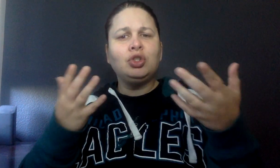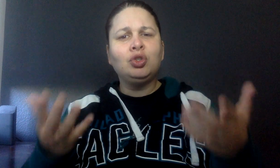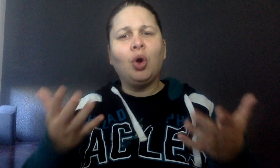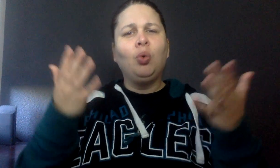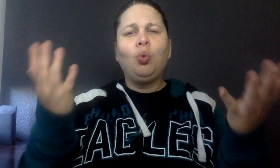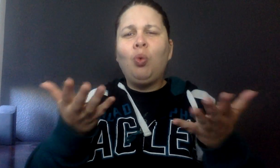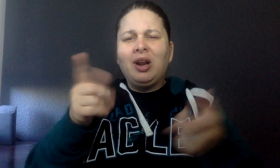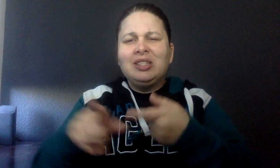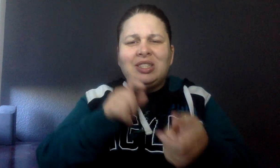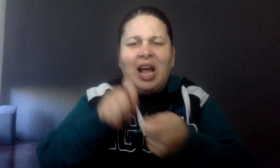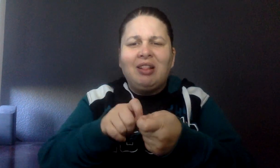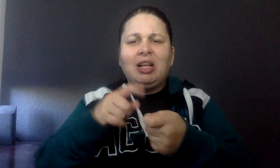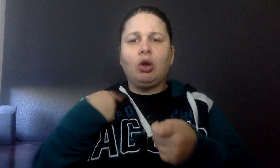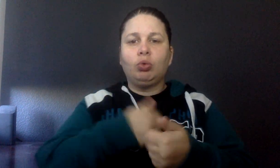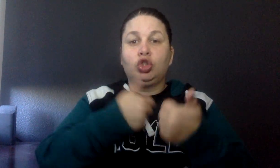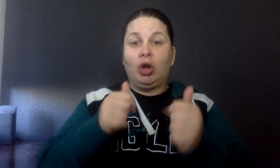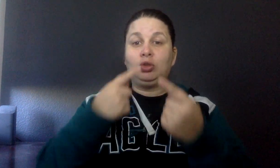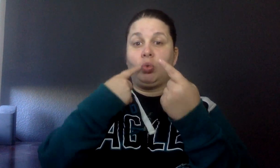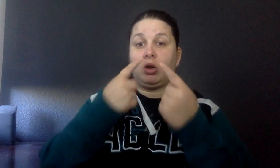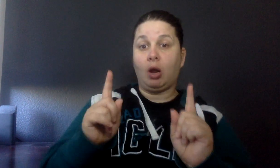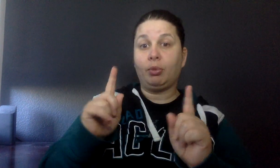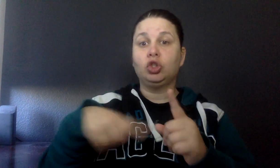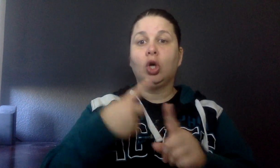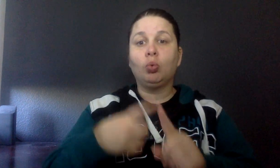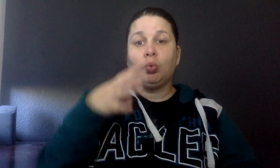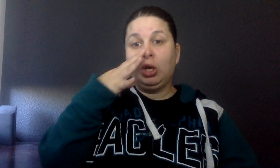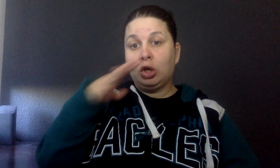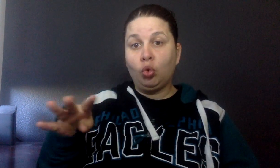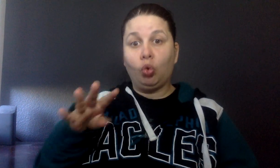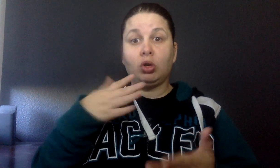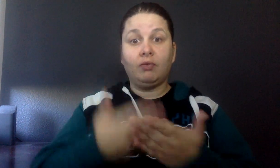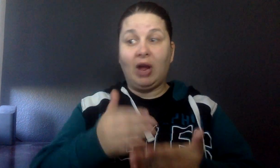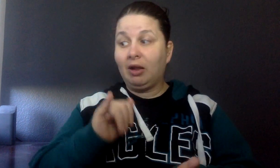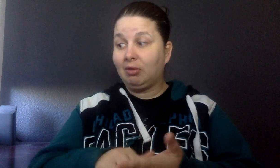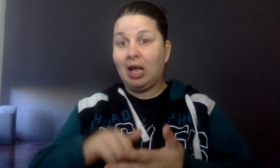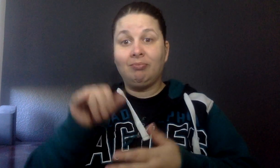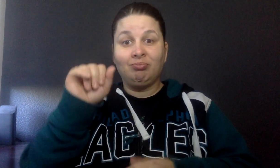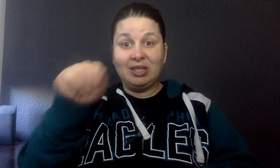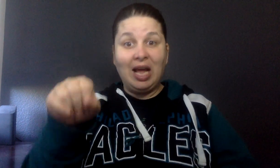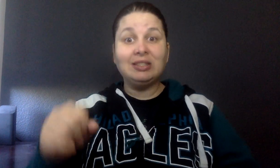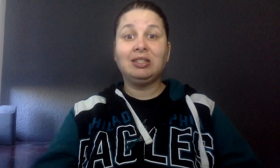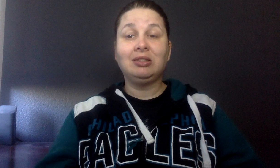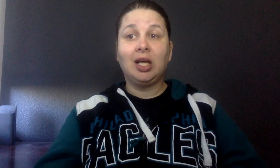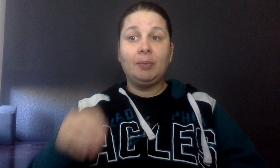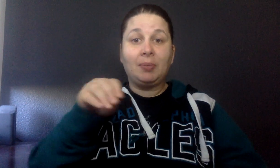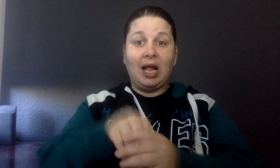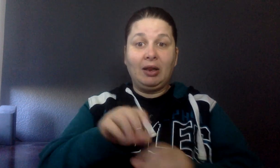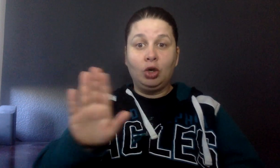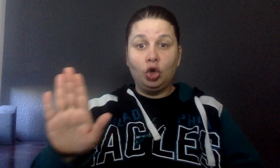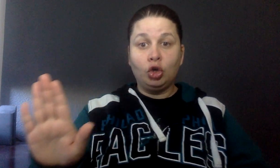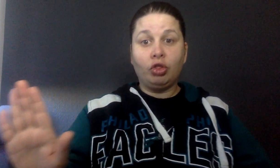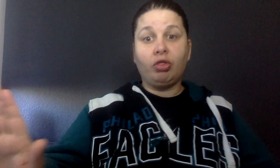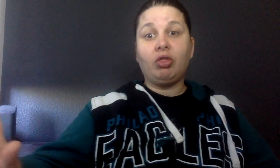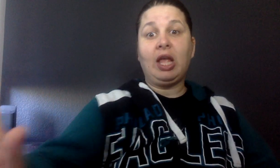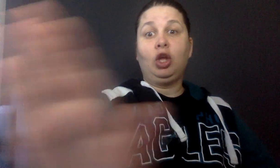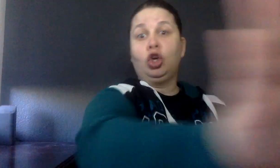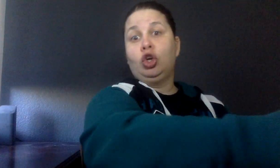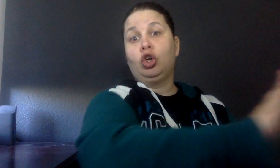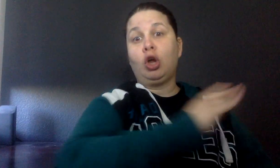So, what exactly are we trying to accomplish? But we don't want the backpack. Yes. And they are,